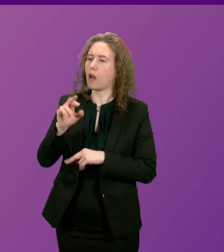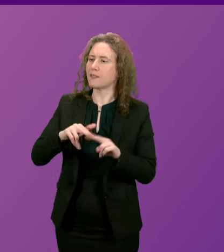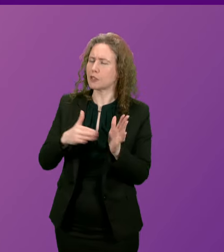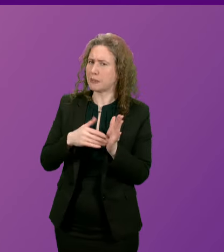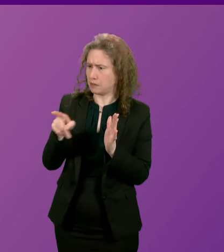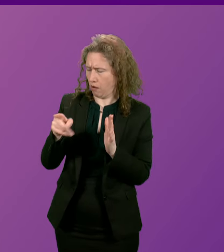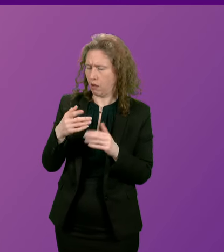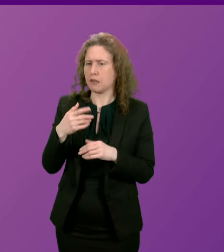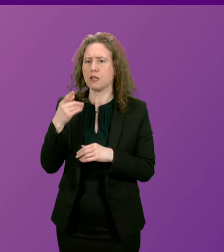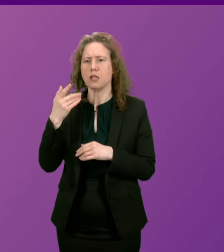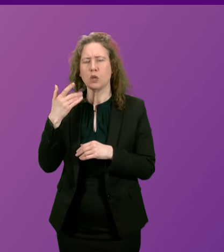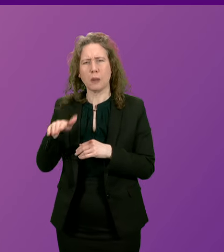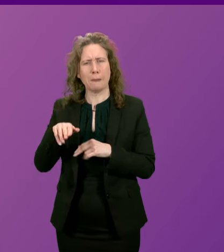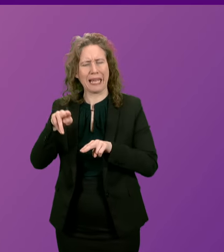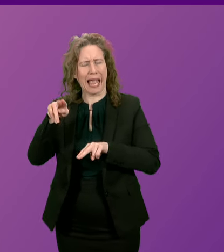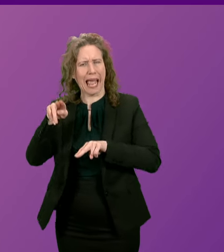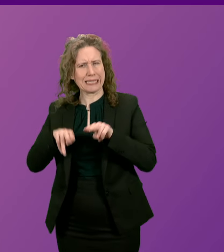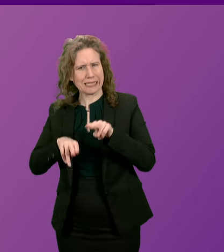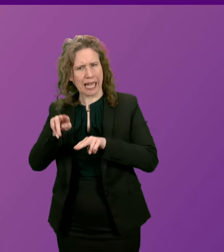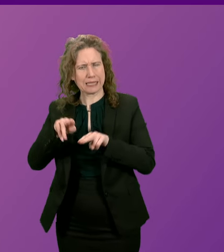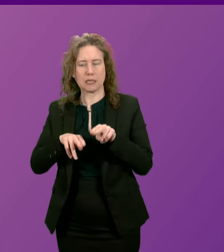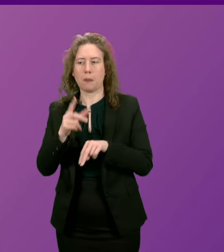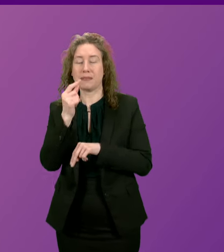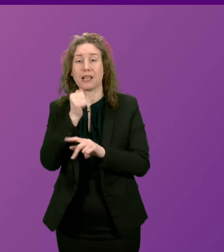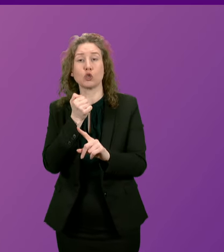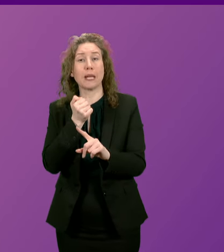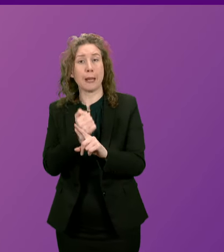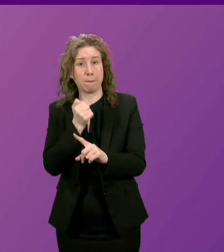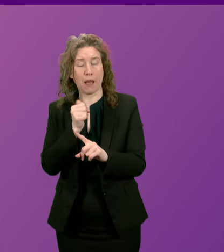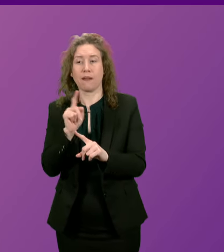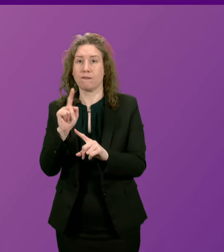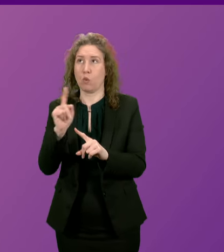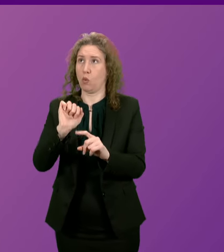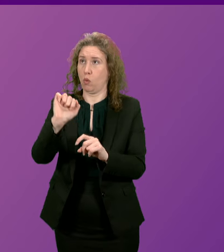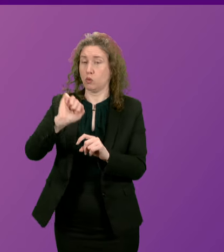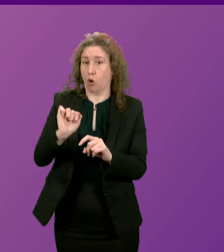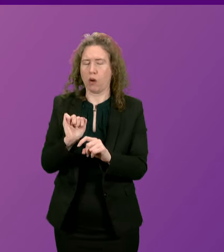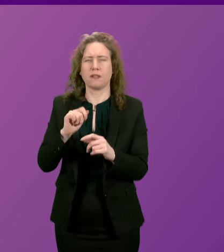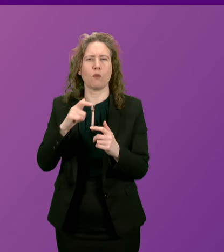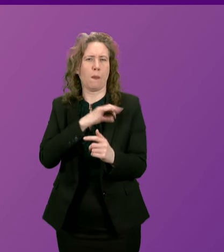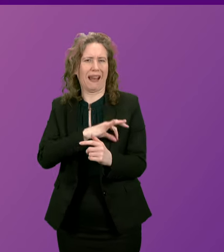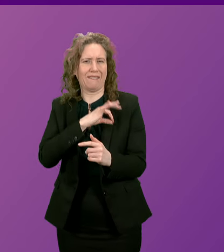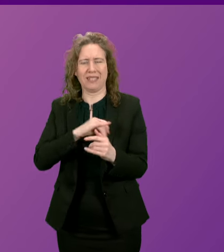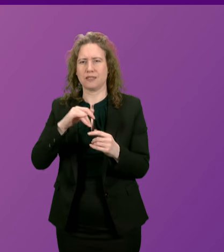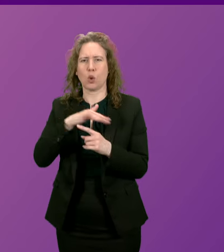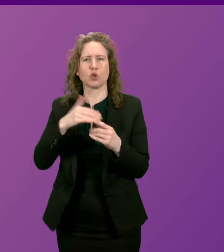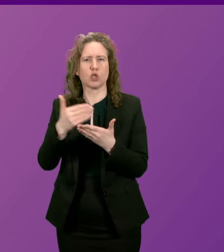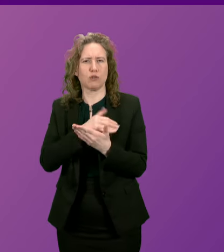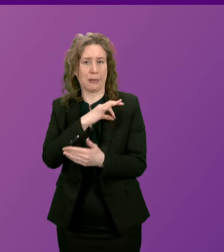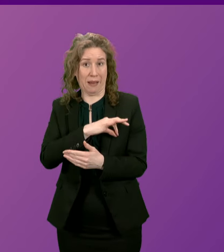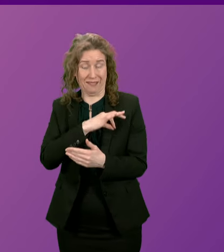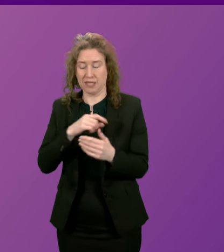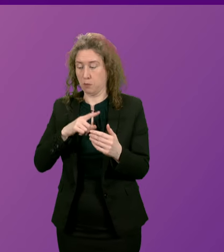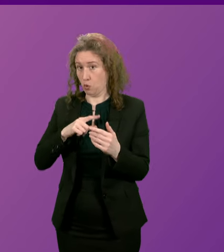assessment the scottish government has made of the potential impact on devolved social security benefits of the UK